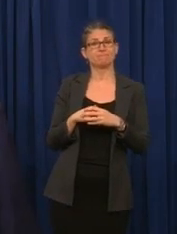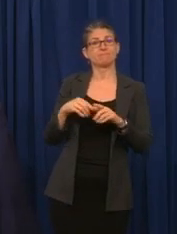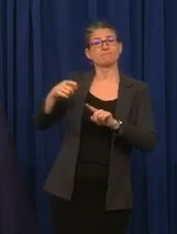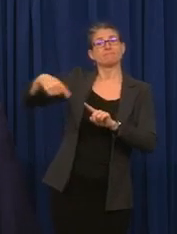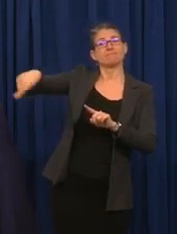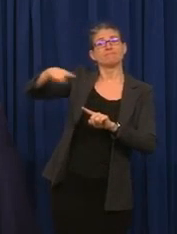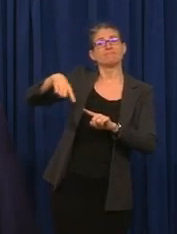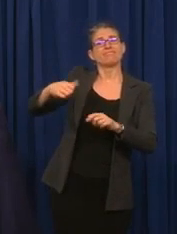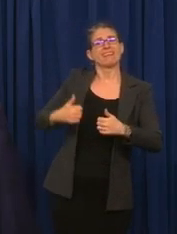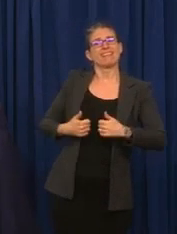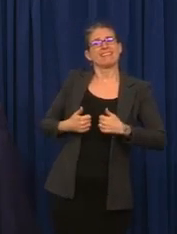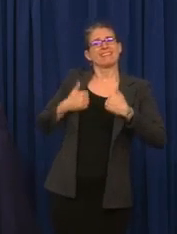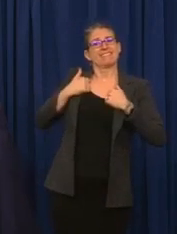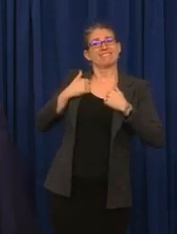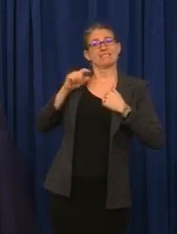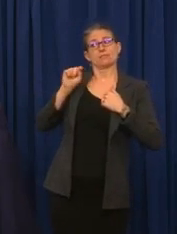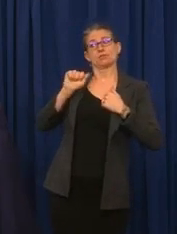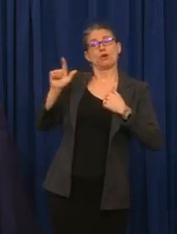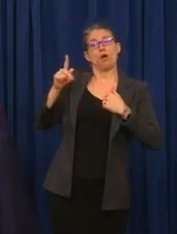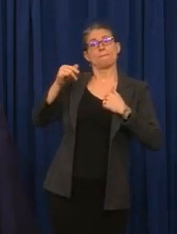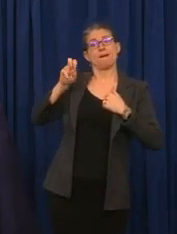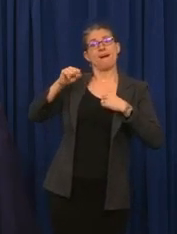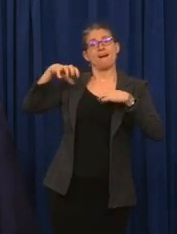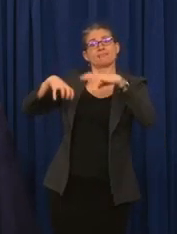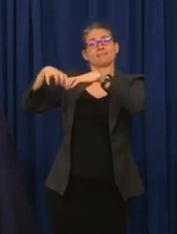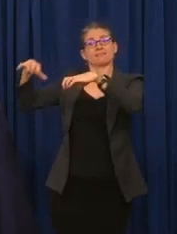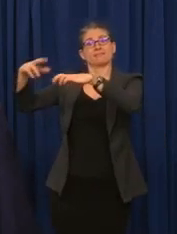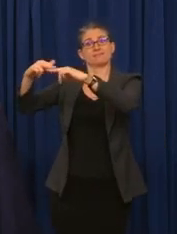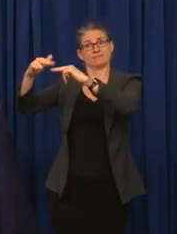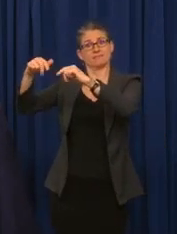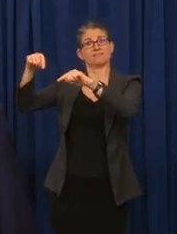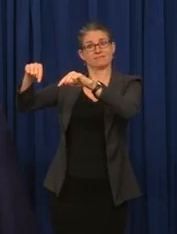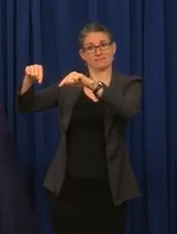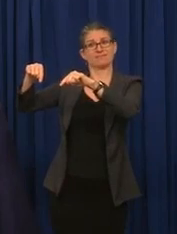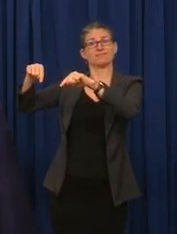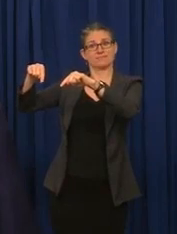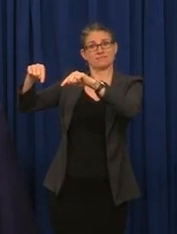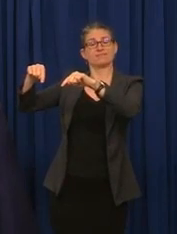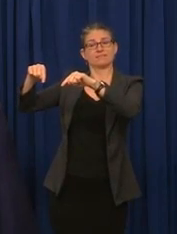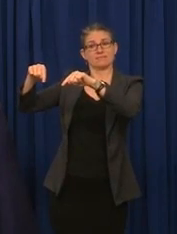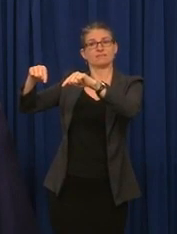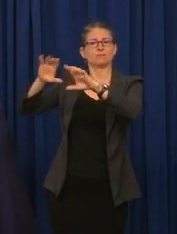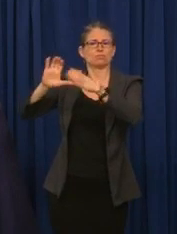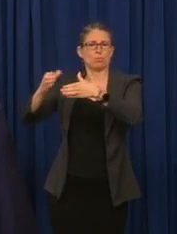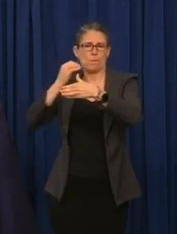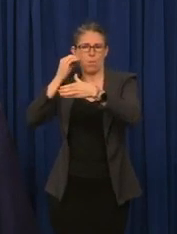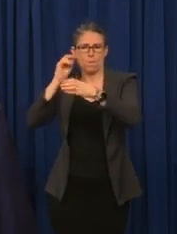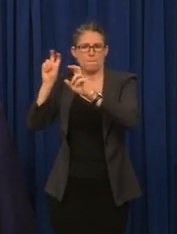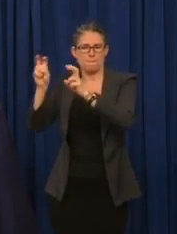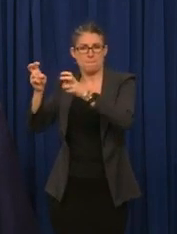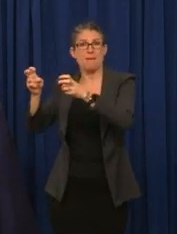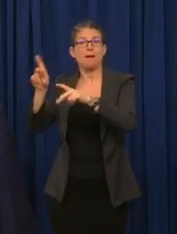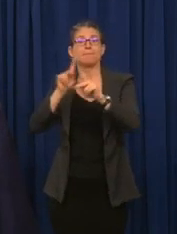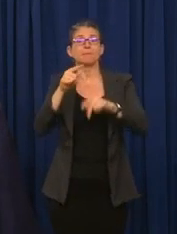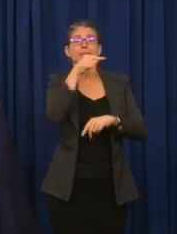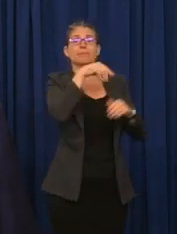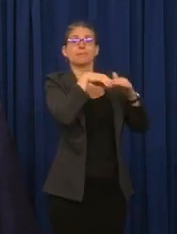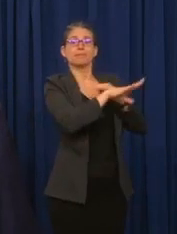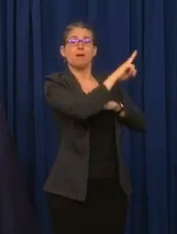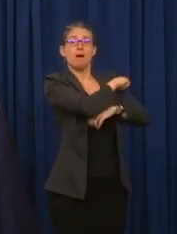as well as individuals who may be hospitalized with COVID-19 or have ever been hospitalized.